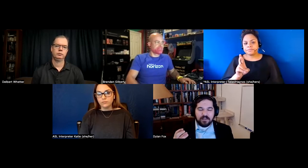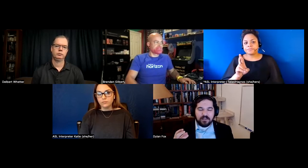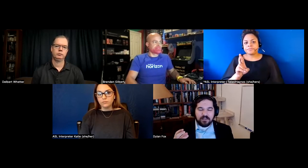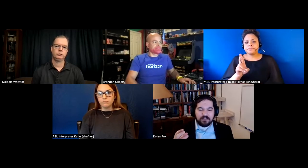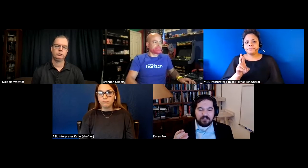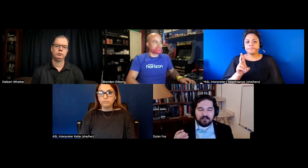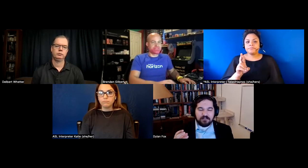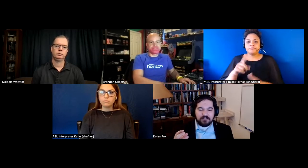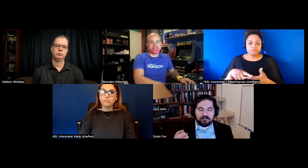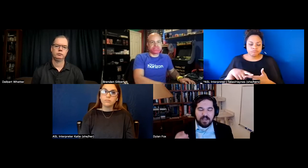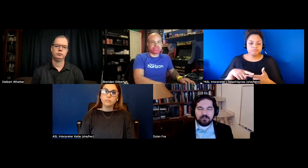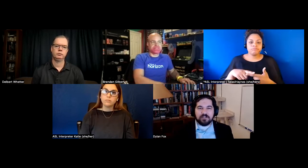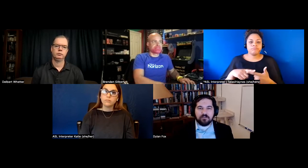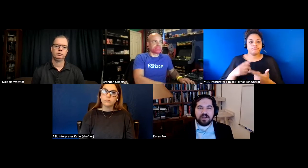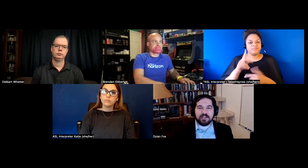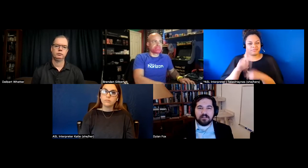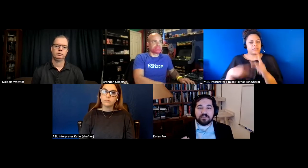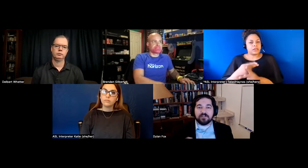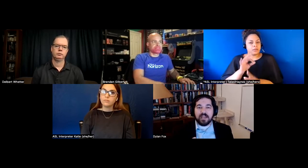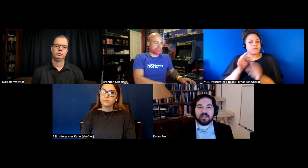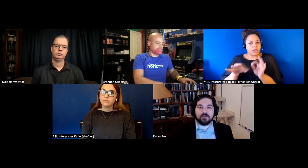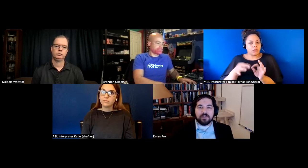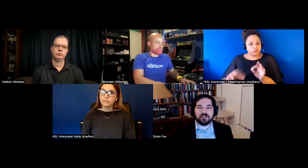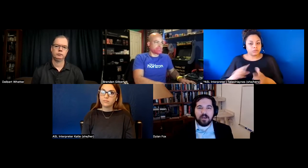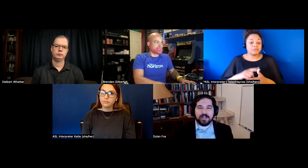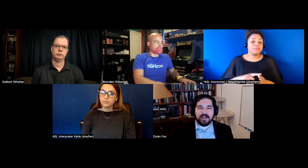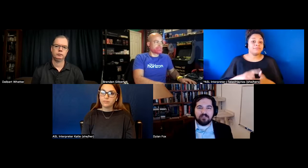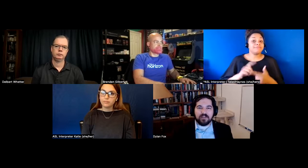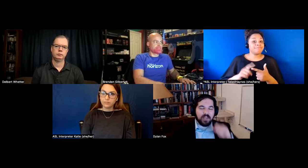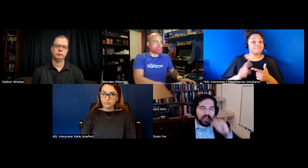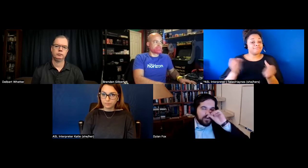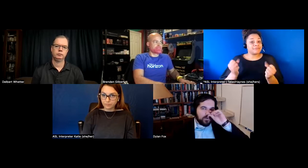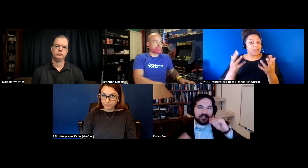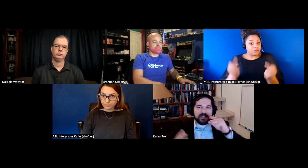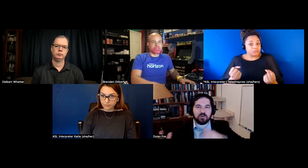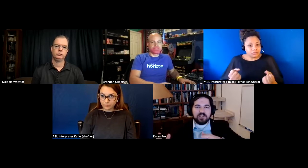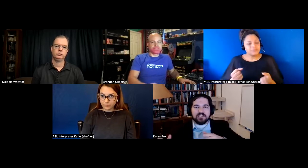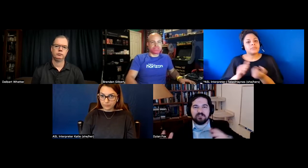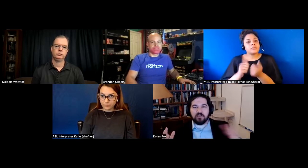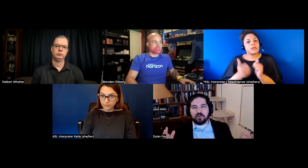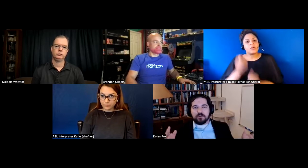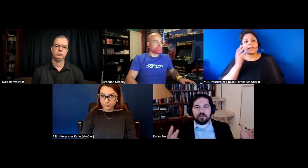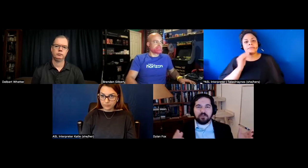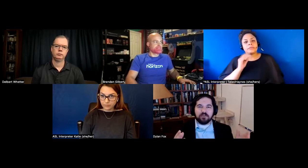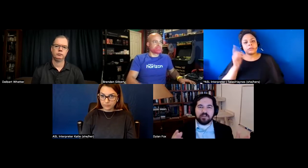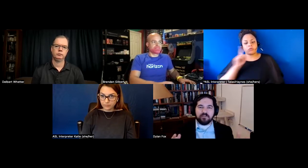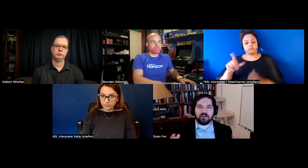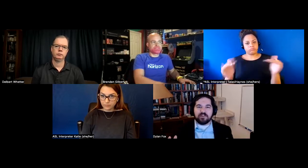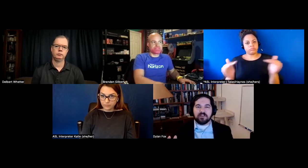captioning right and also sign language and how we can have kind of equivalent experiences for people who are deaf or hard of hearing